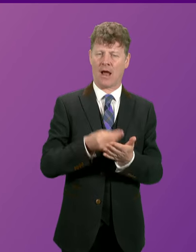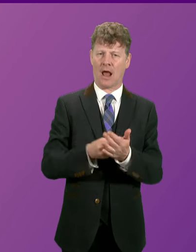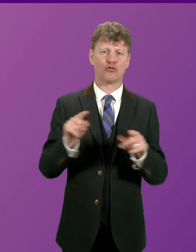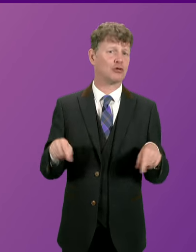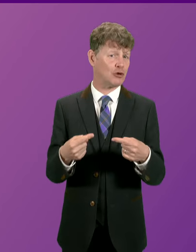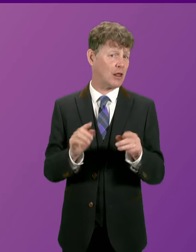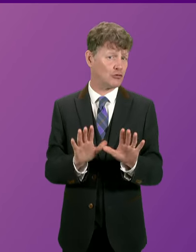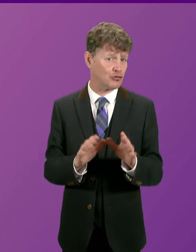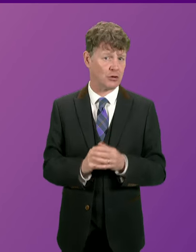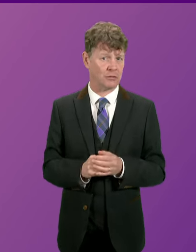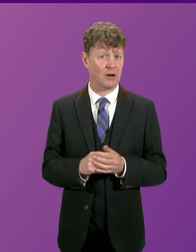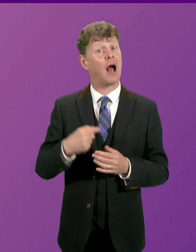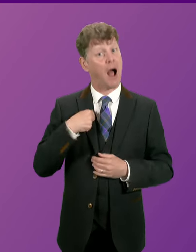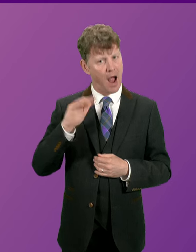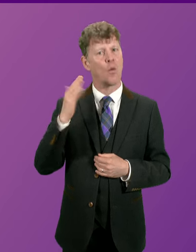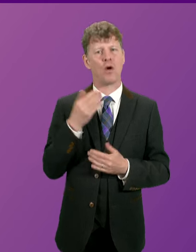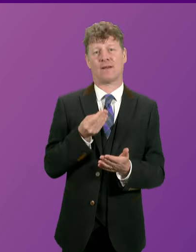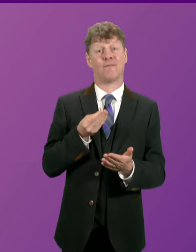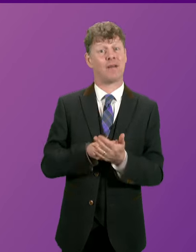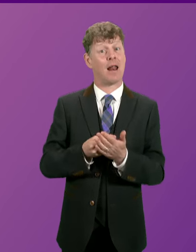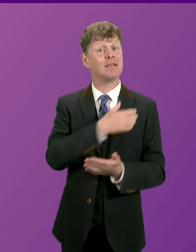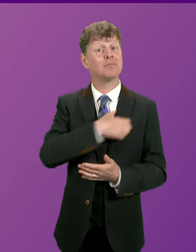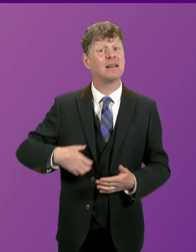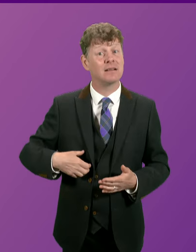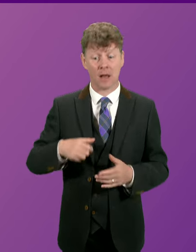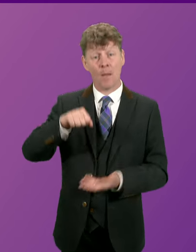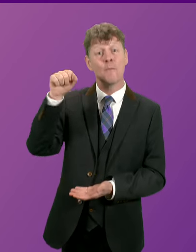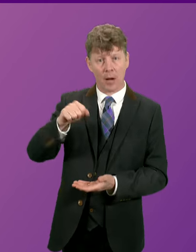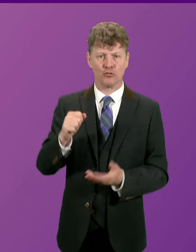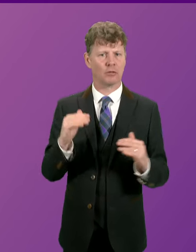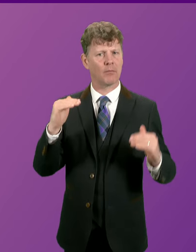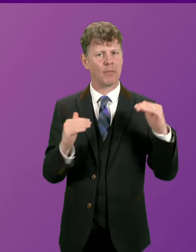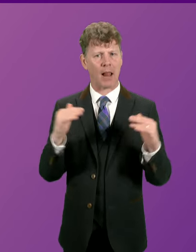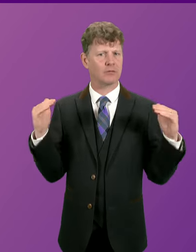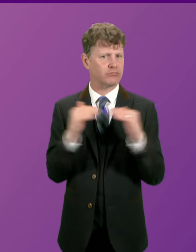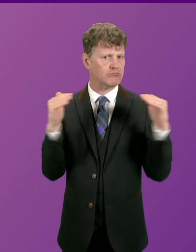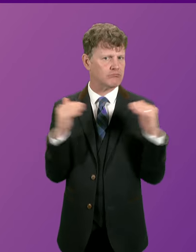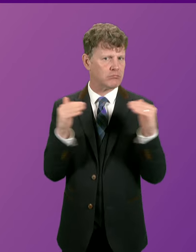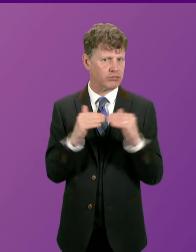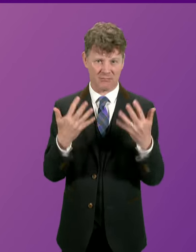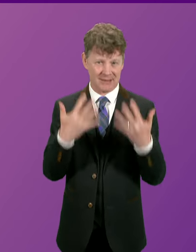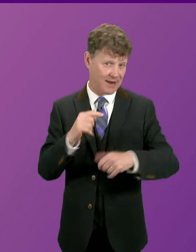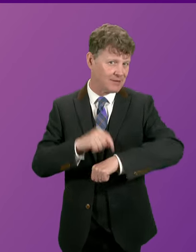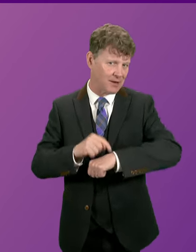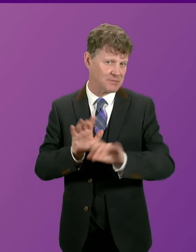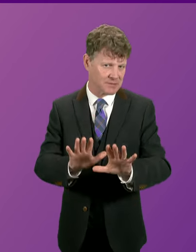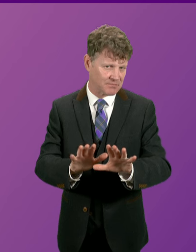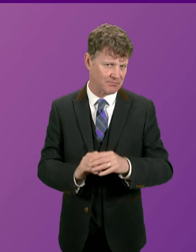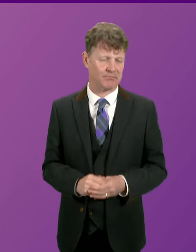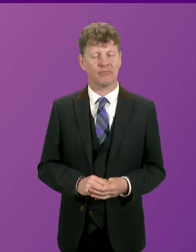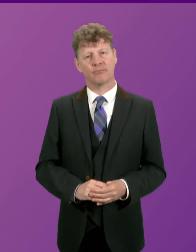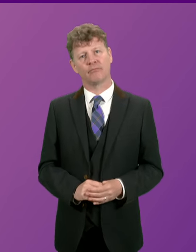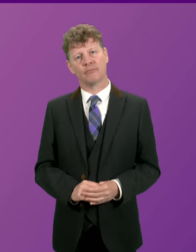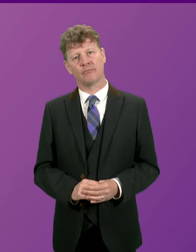happen to have been a finance minister who's balanced the budget on 10 occasions over the last 17 years. And that